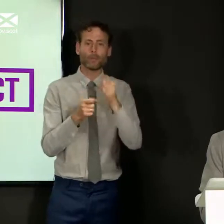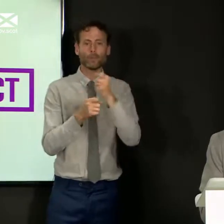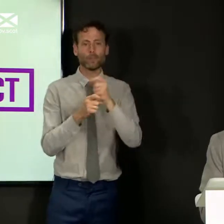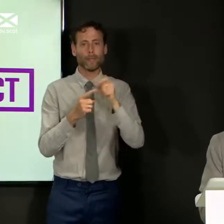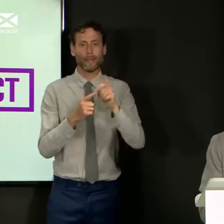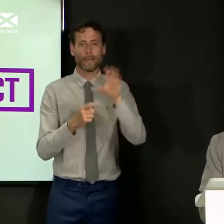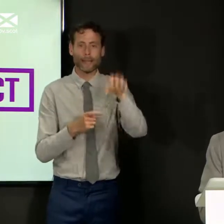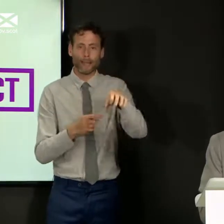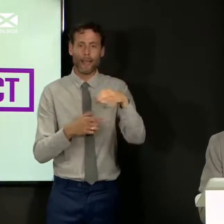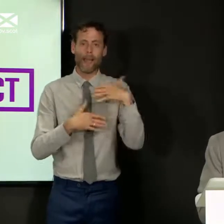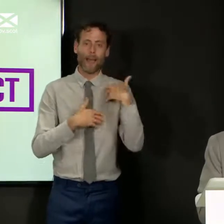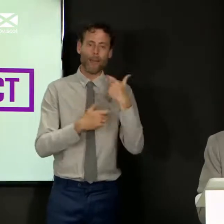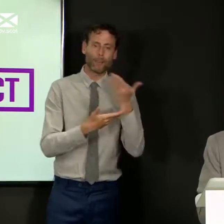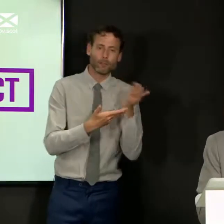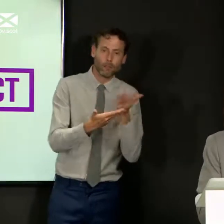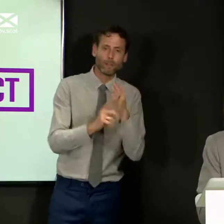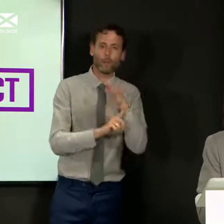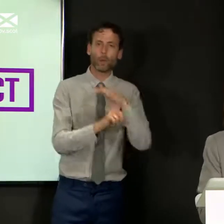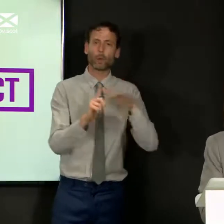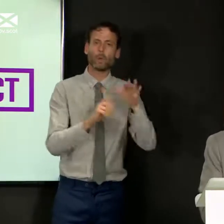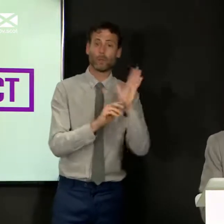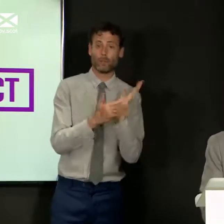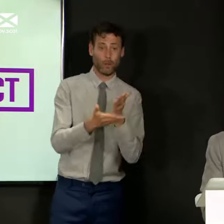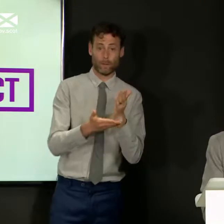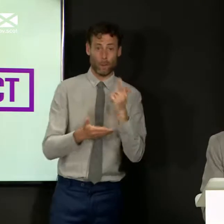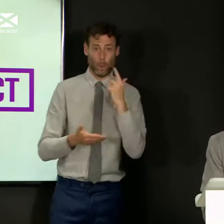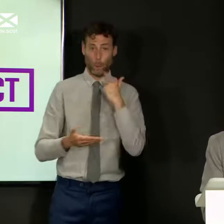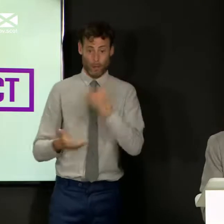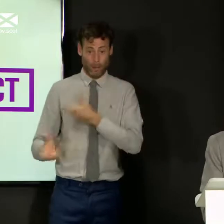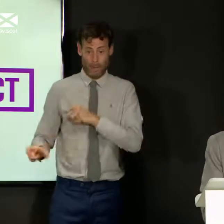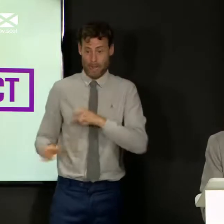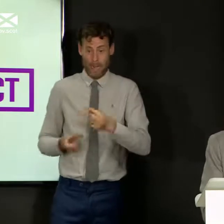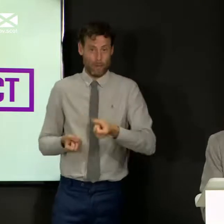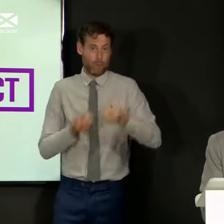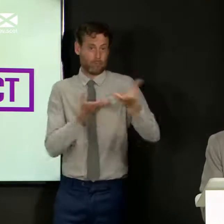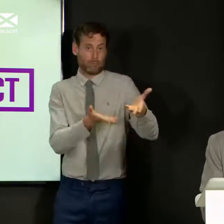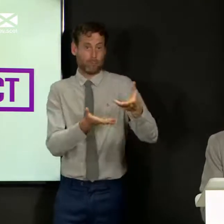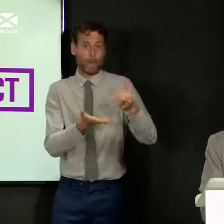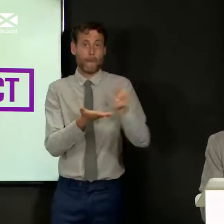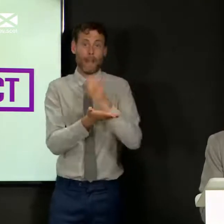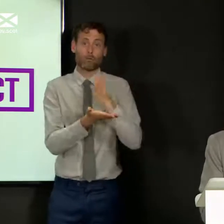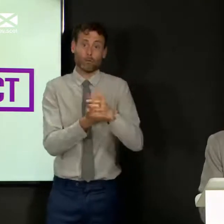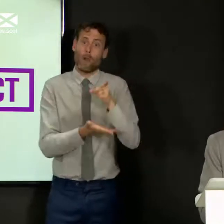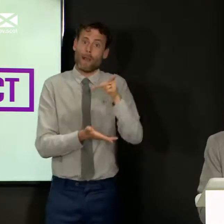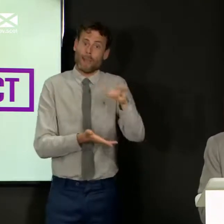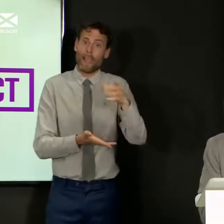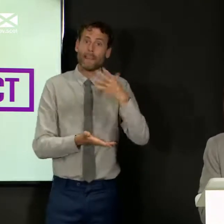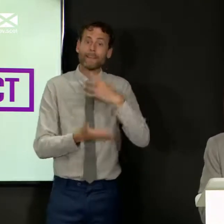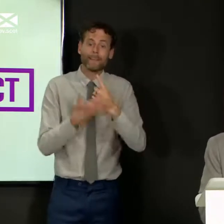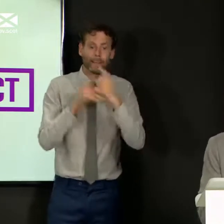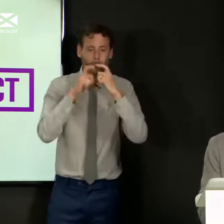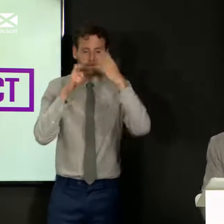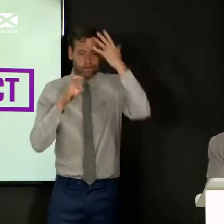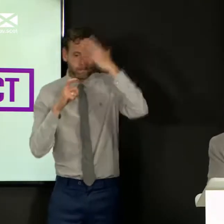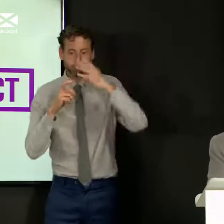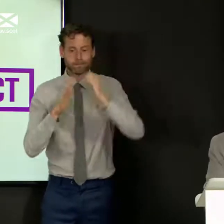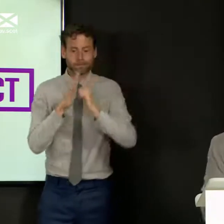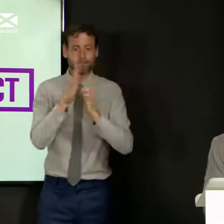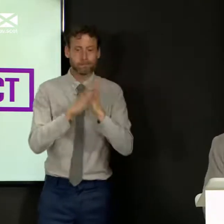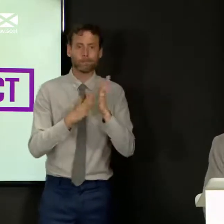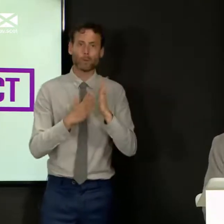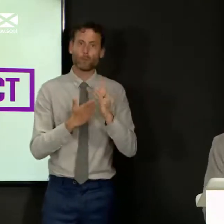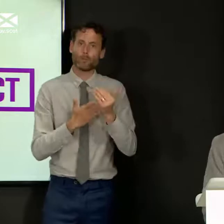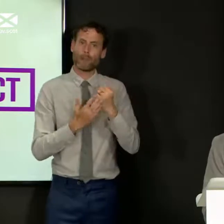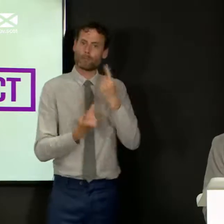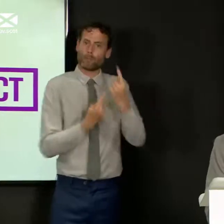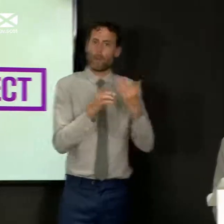health services, and we will continue to do that to make sure that they have the PPE that they need in order to protect both staff and